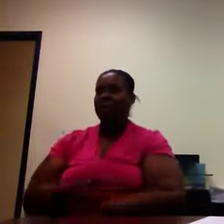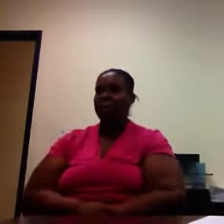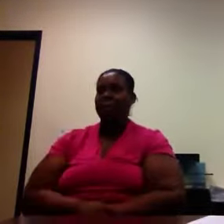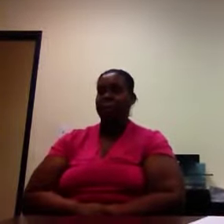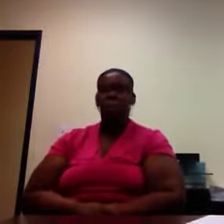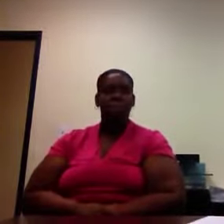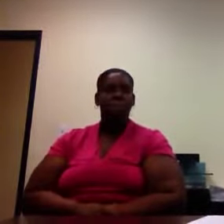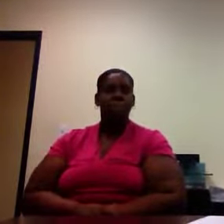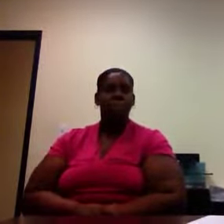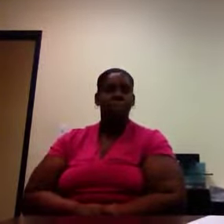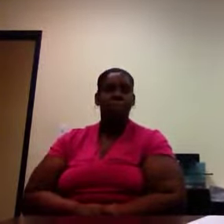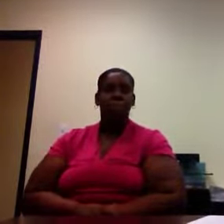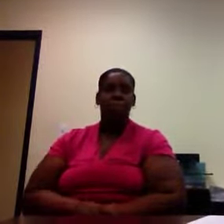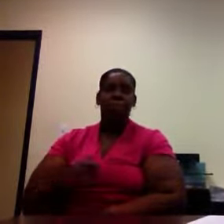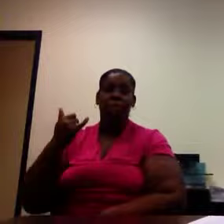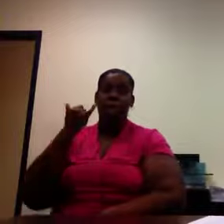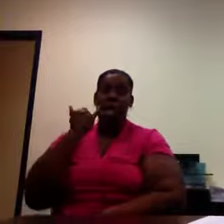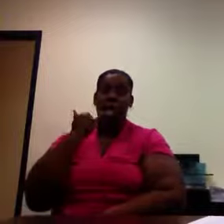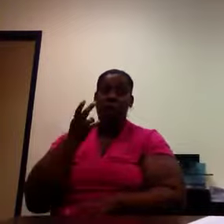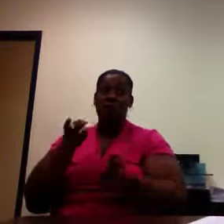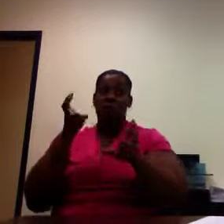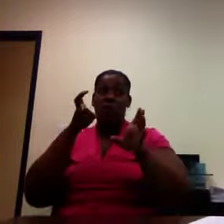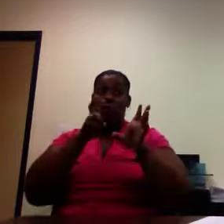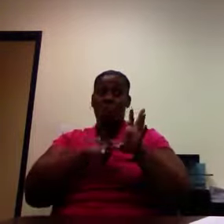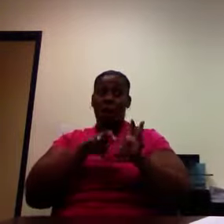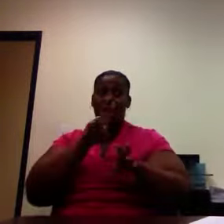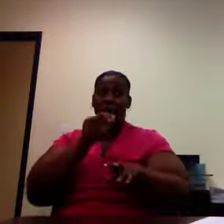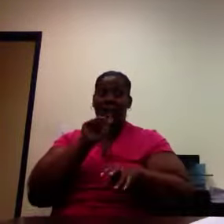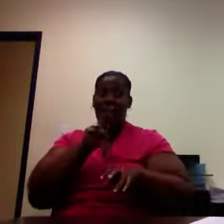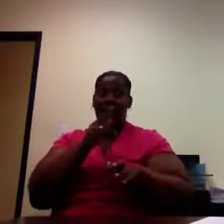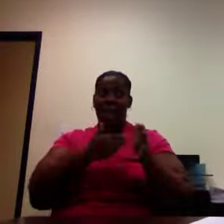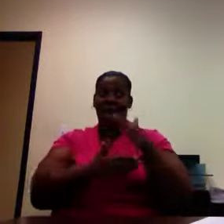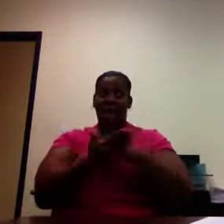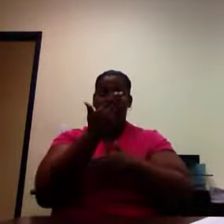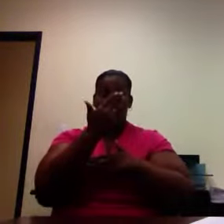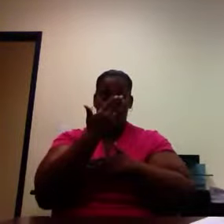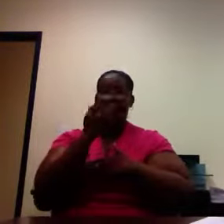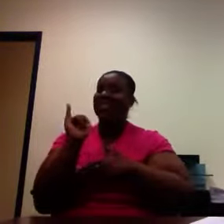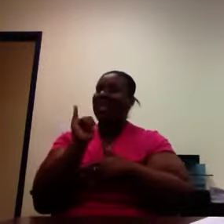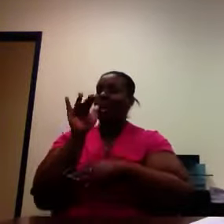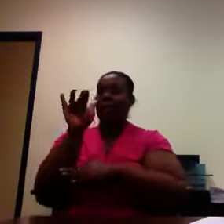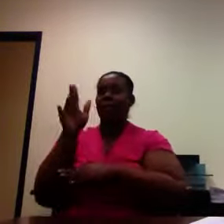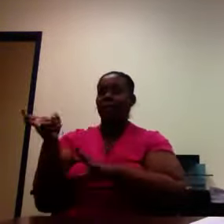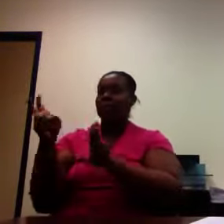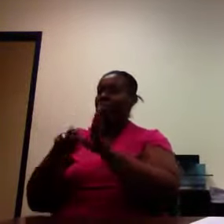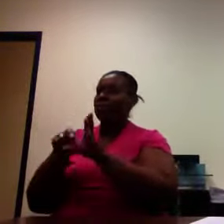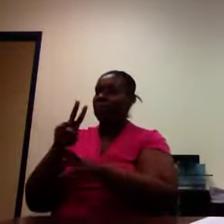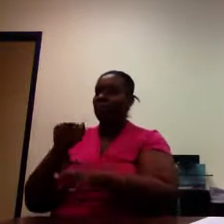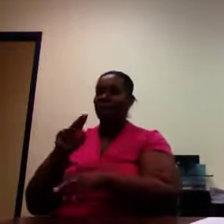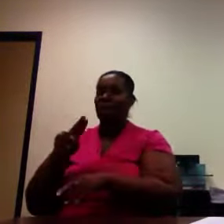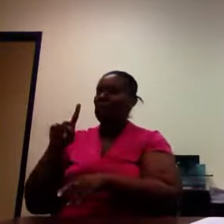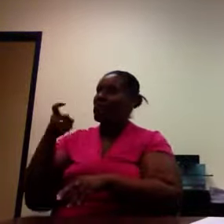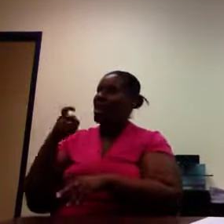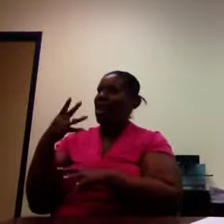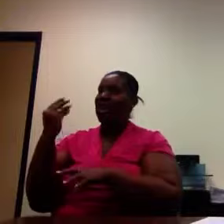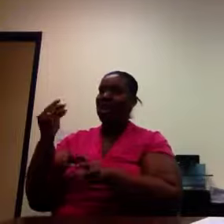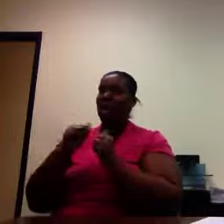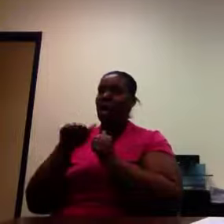All right. If you ride the van to ability to work, you must ride the van home and not with someone else unless permission has been granted.